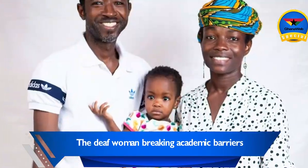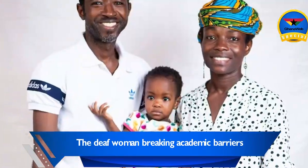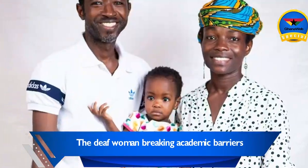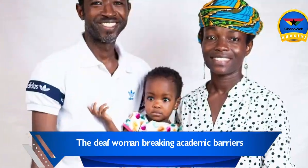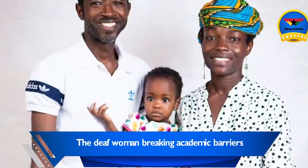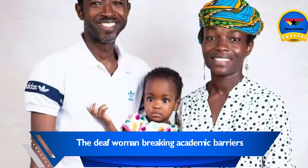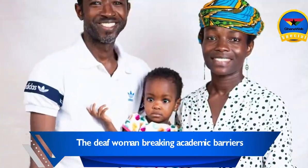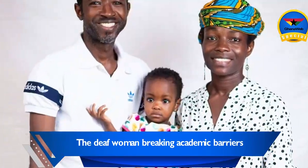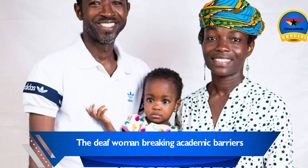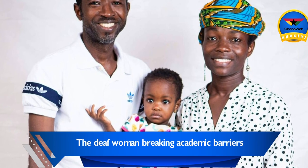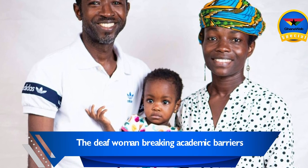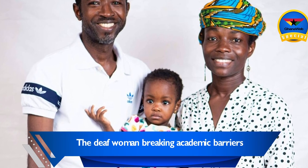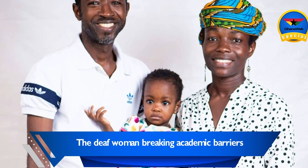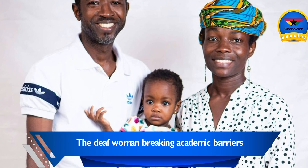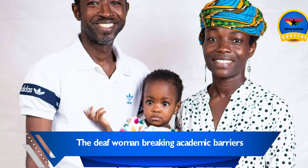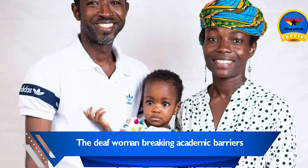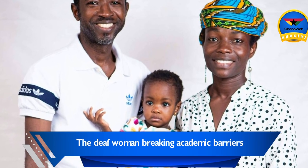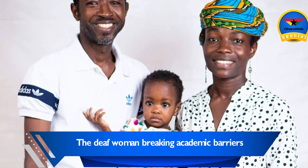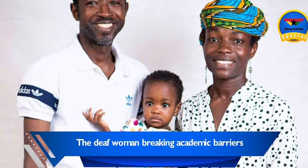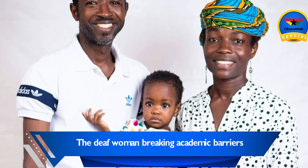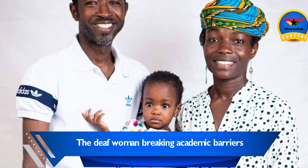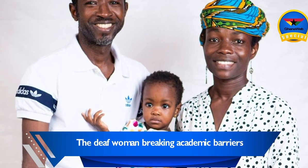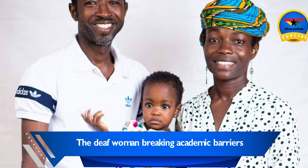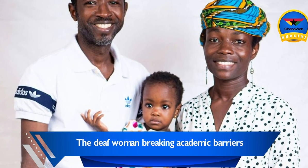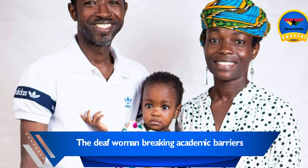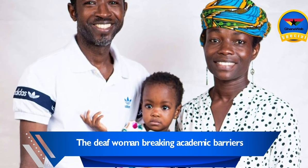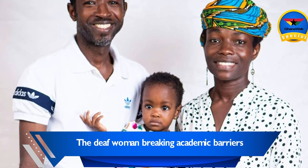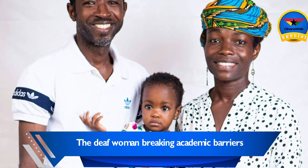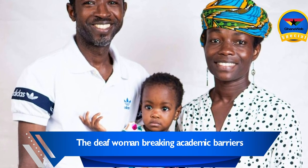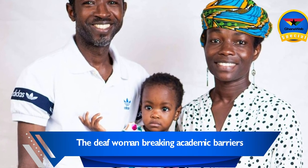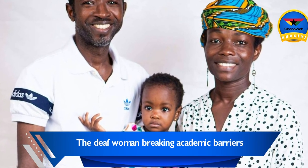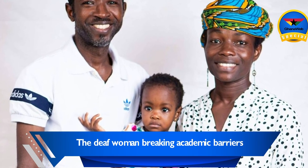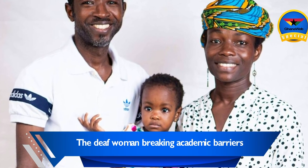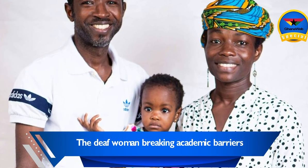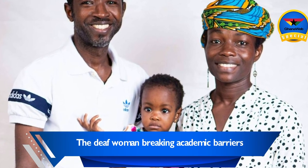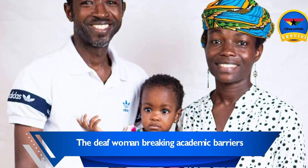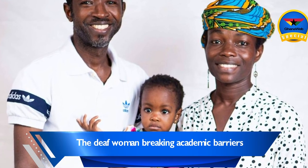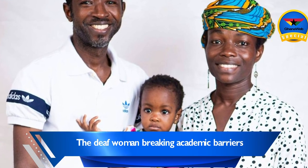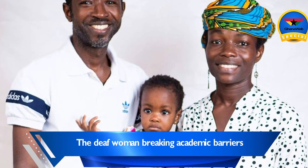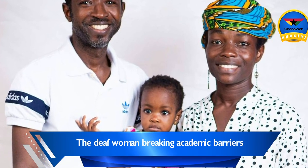is of the view that government should put in measures to make the hearing impaired have access to information.